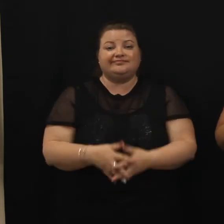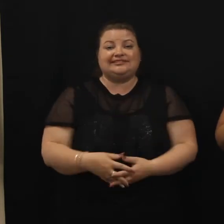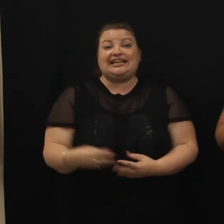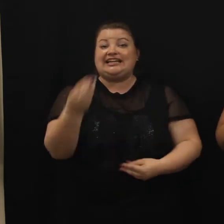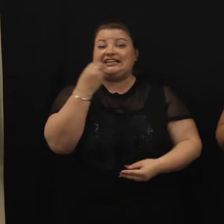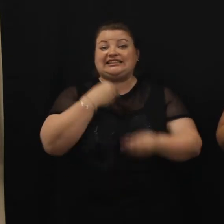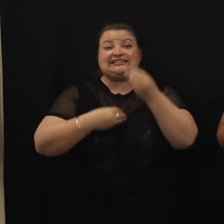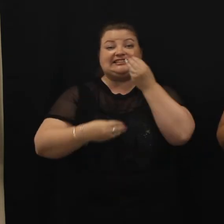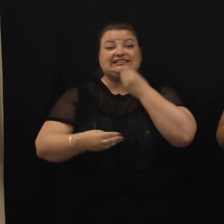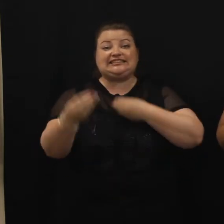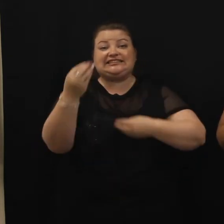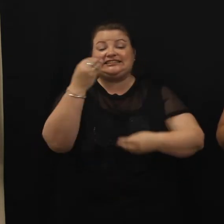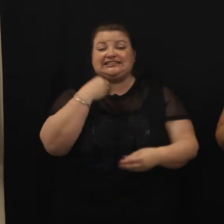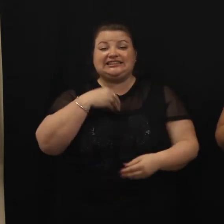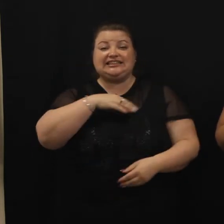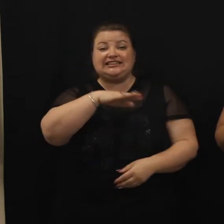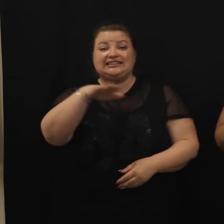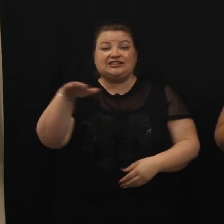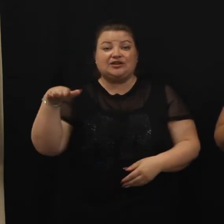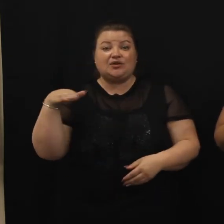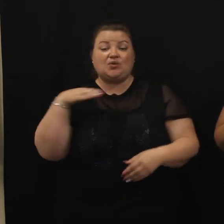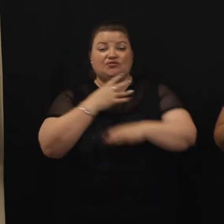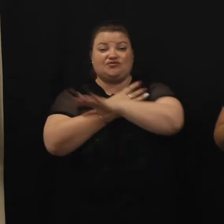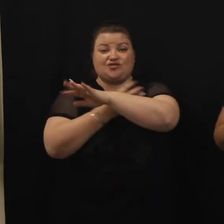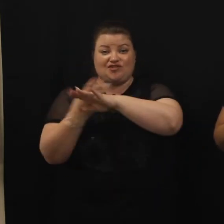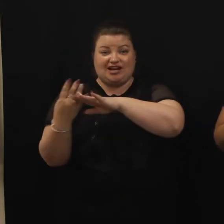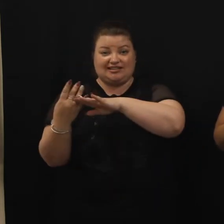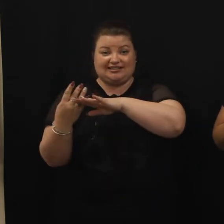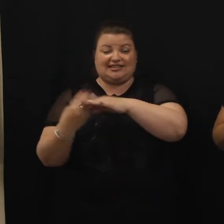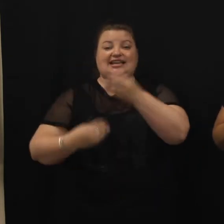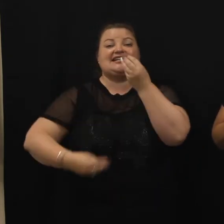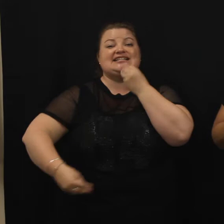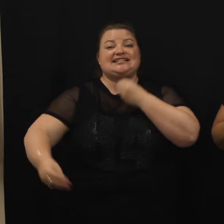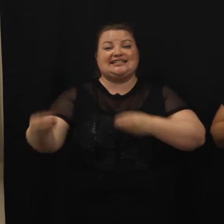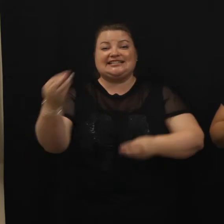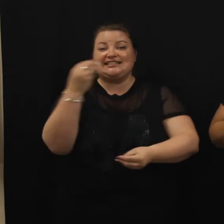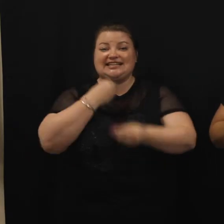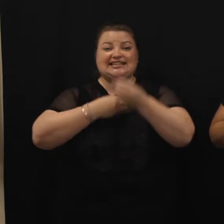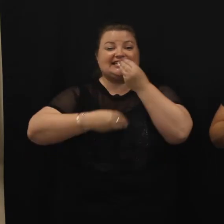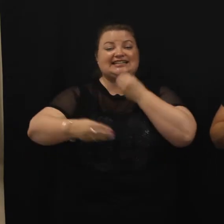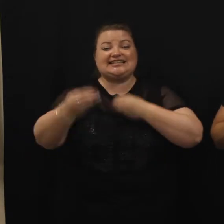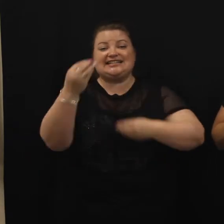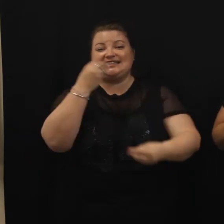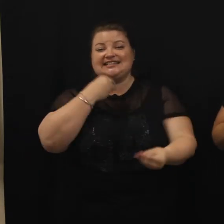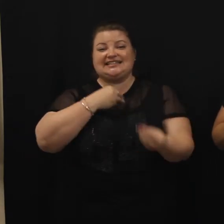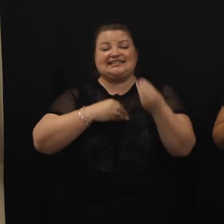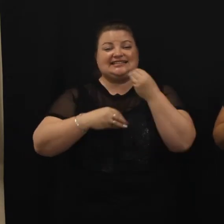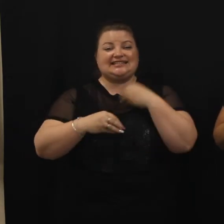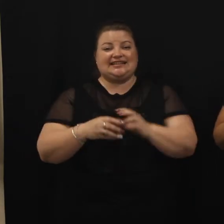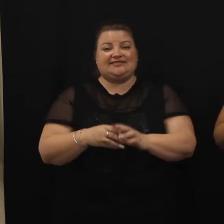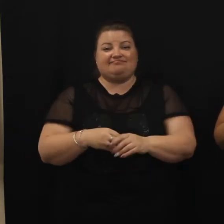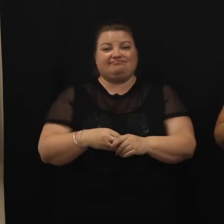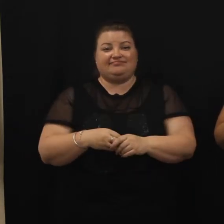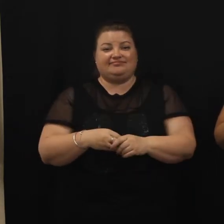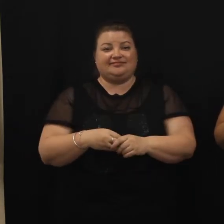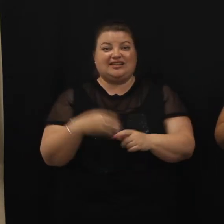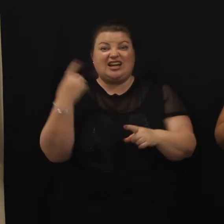Eating, eating, eating all the grass. Eating, eating, eating very